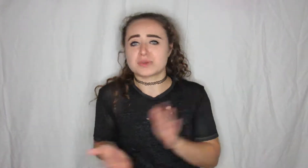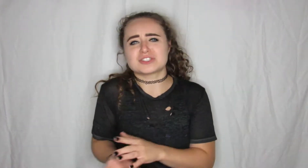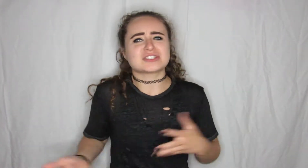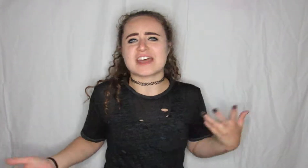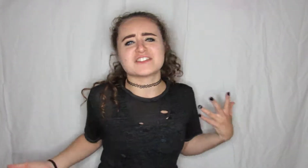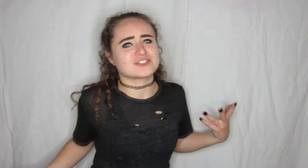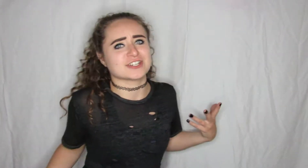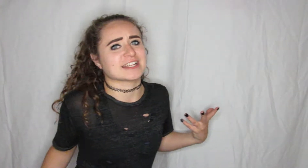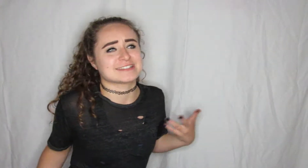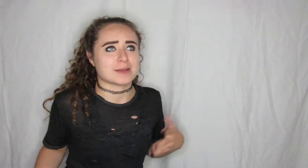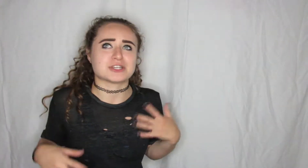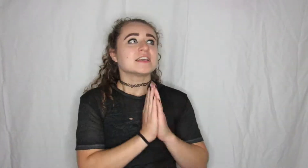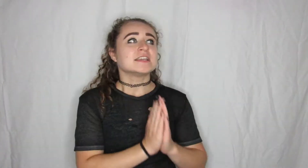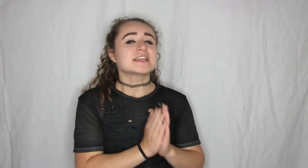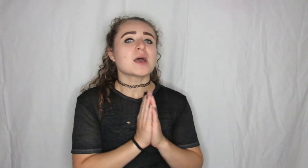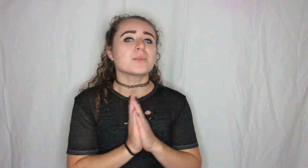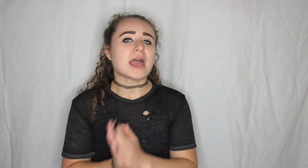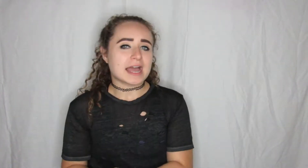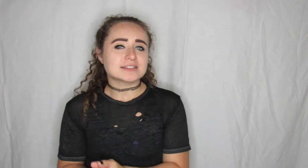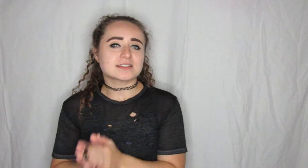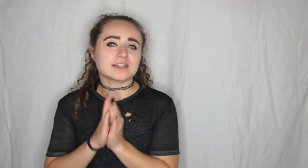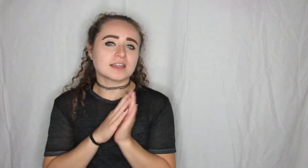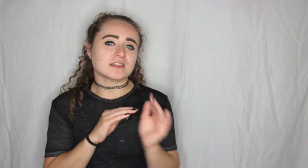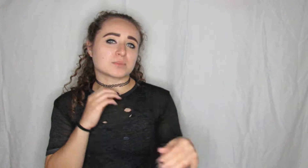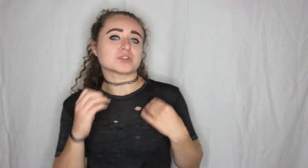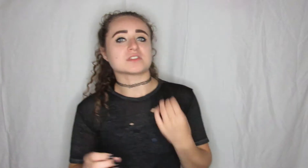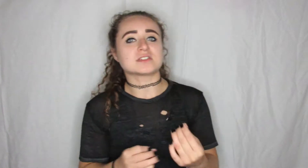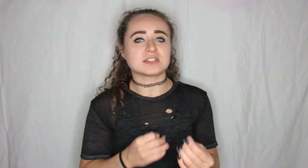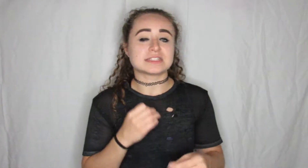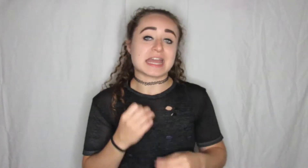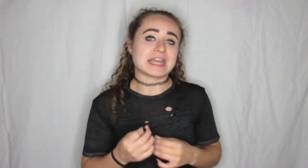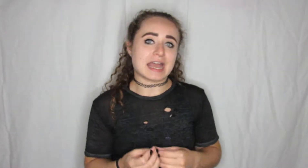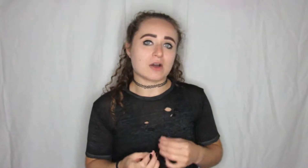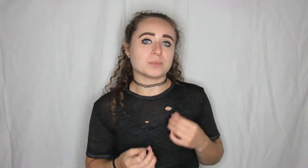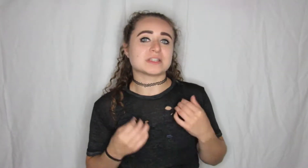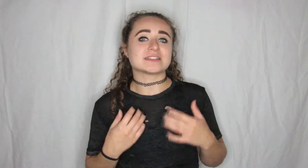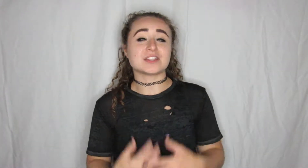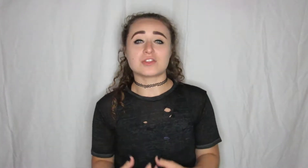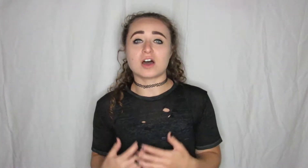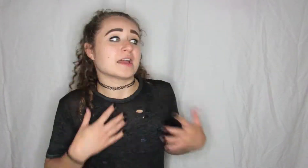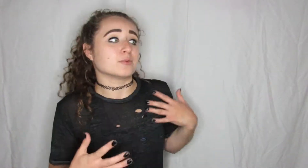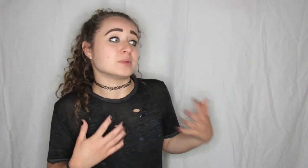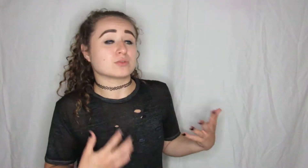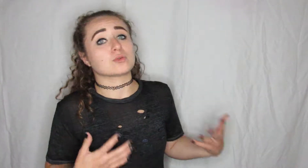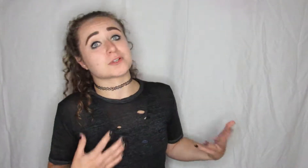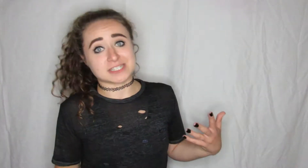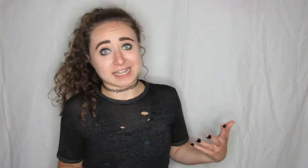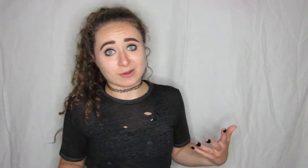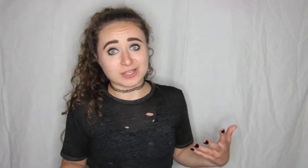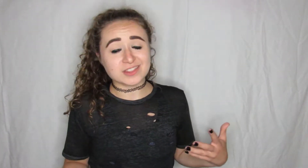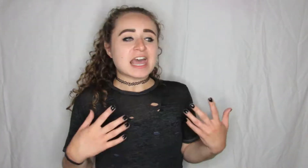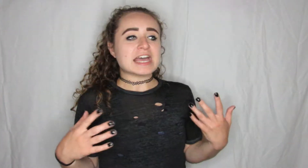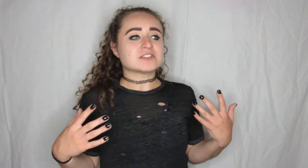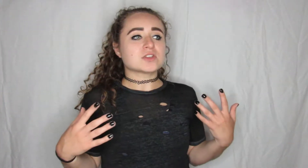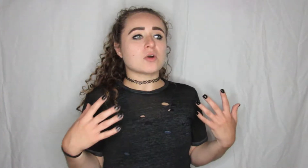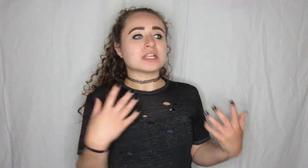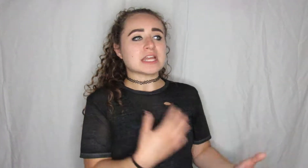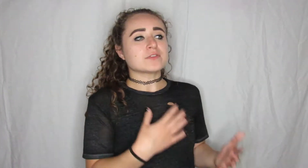we just had this streak on snapchat he kept asking and like persisting to hang out because he thought it would be a cool person hang out with and so it never